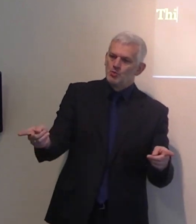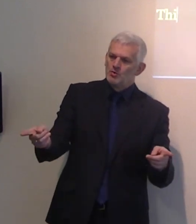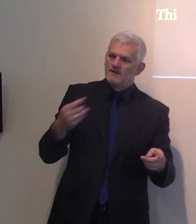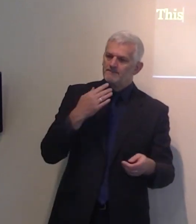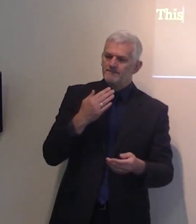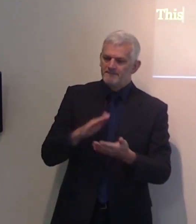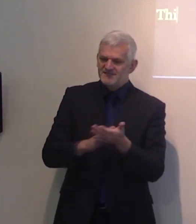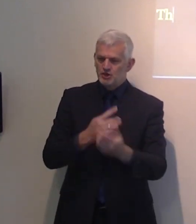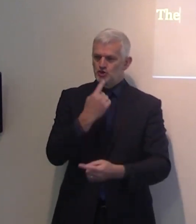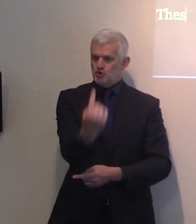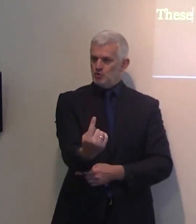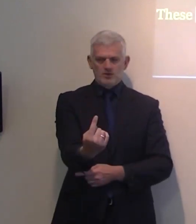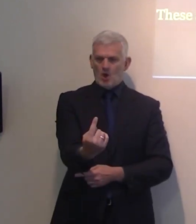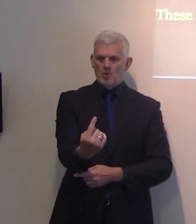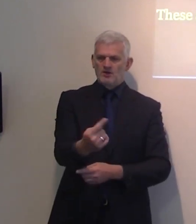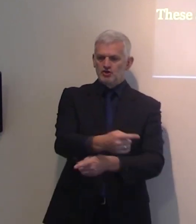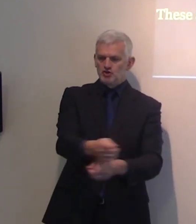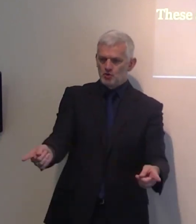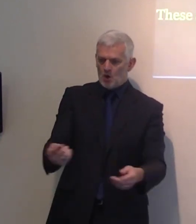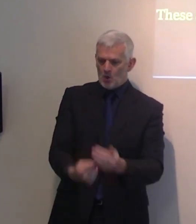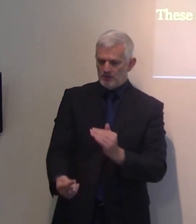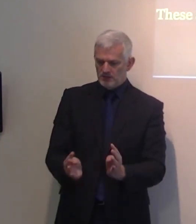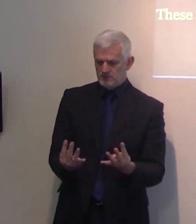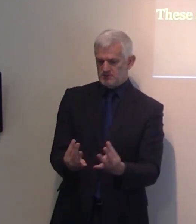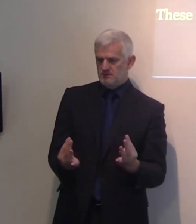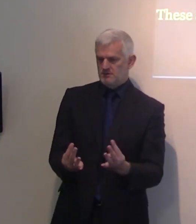You are the